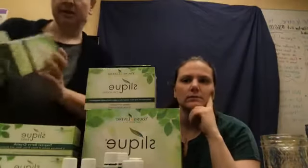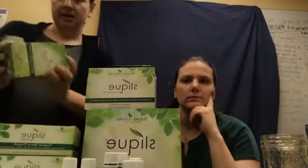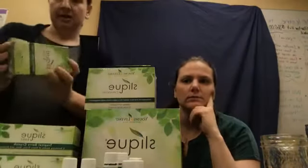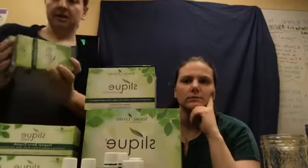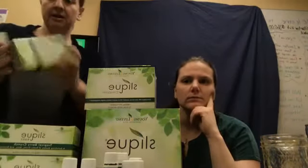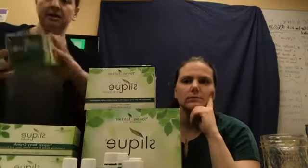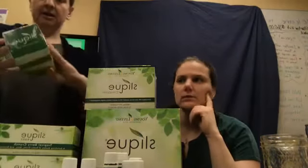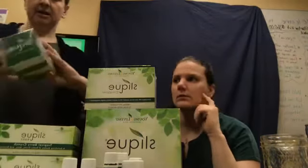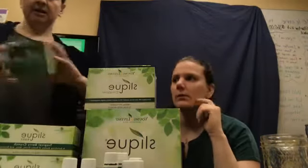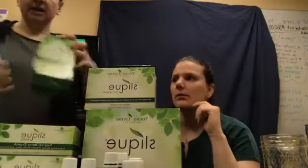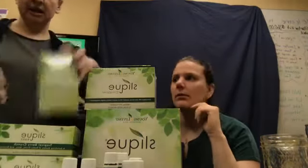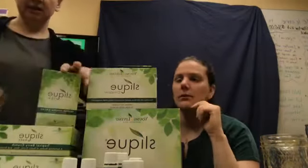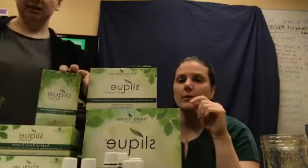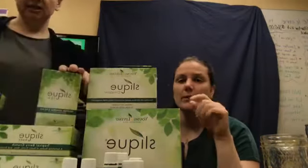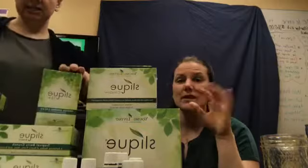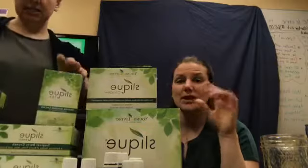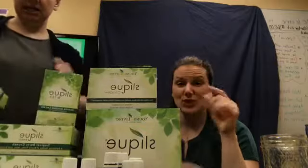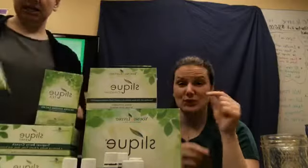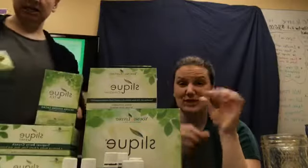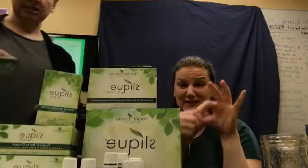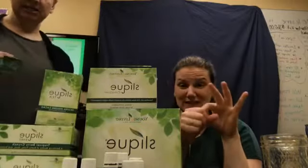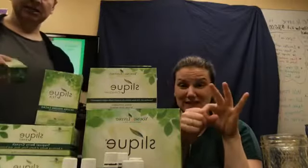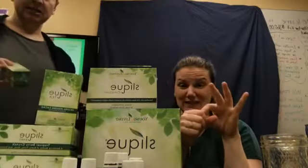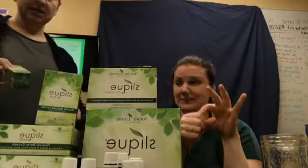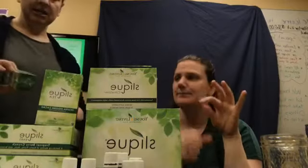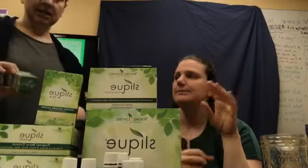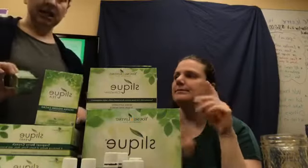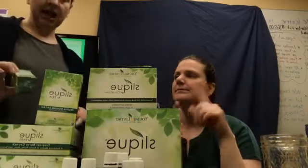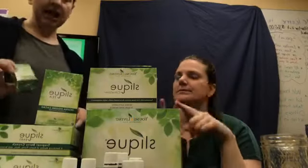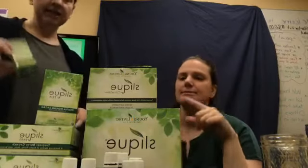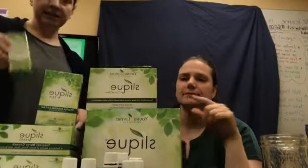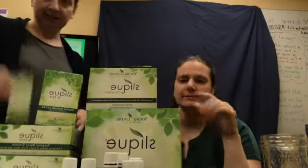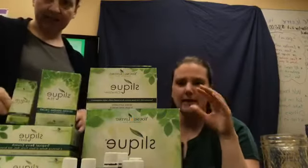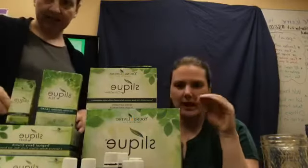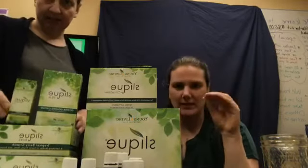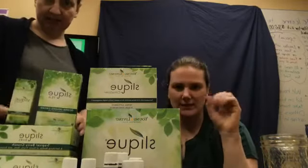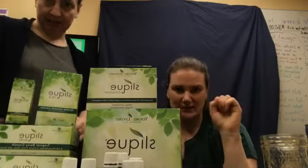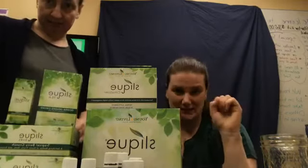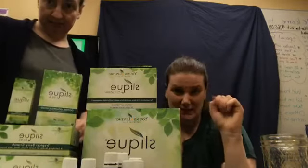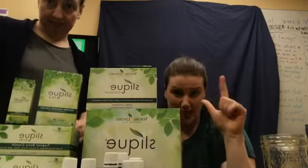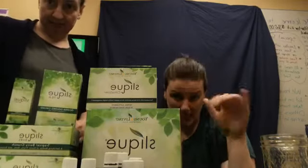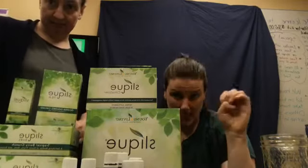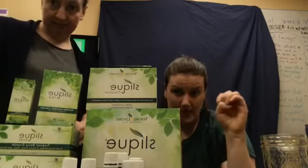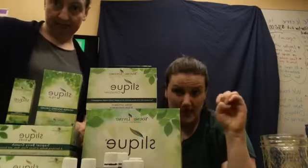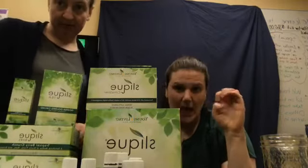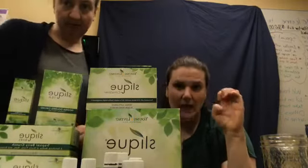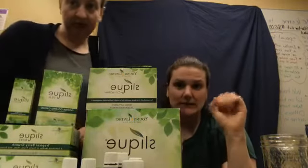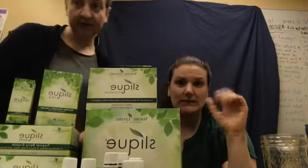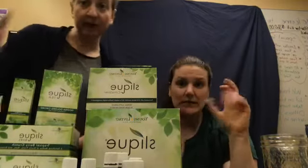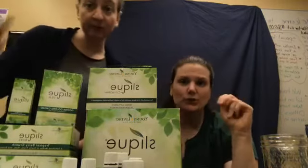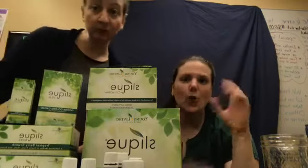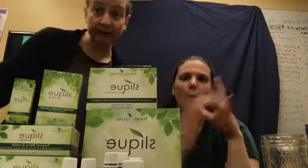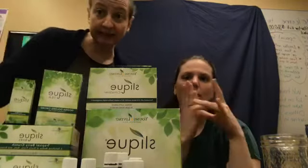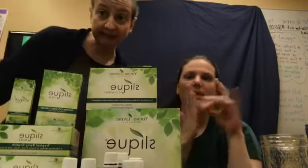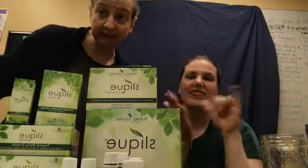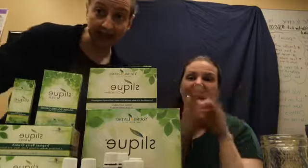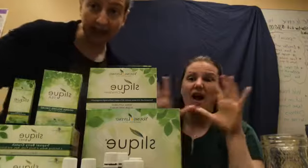The T. And, the Sleek Essence. Okay. That was $179